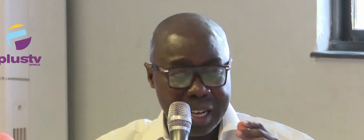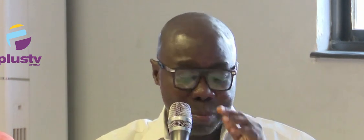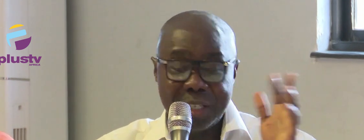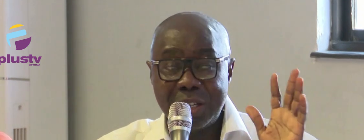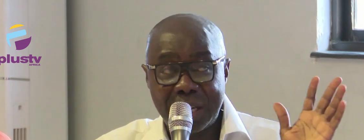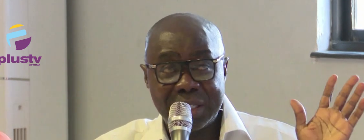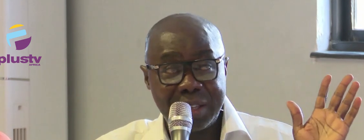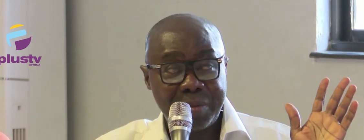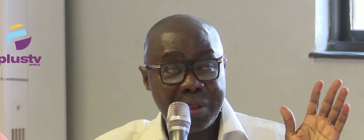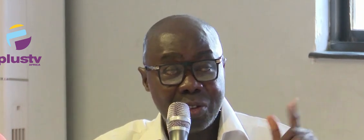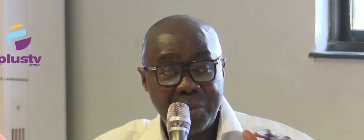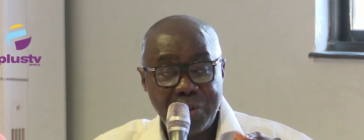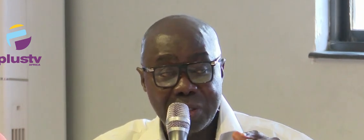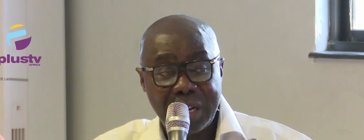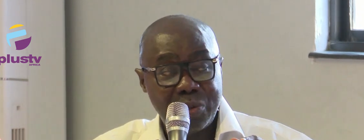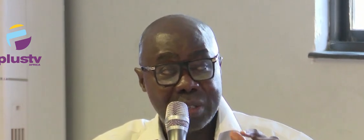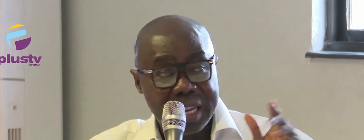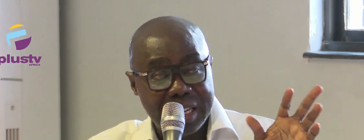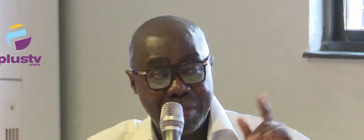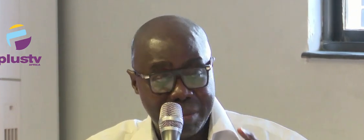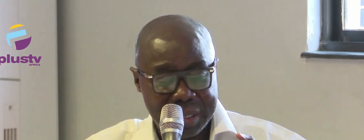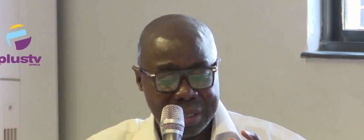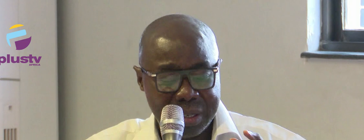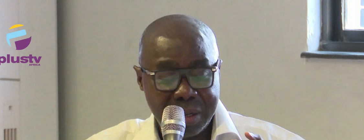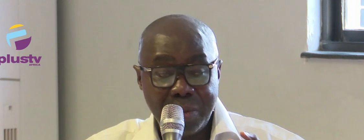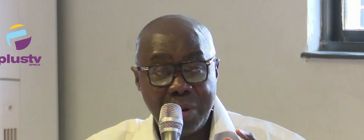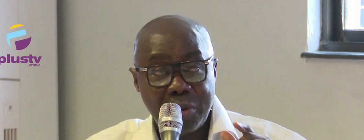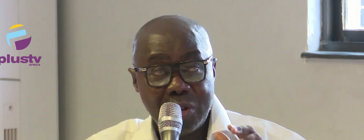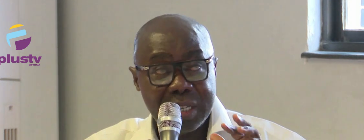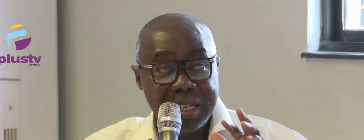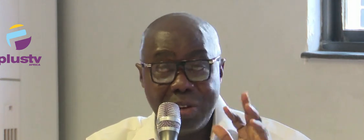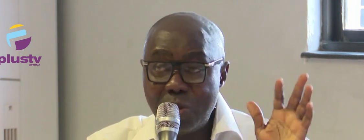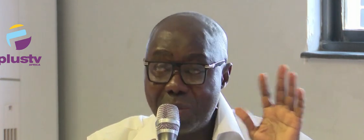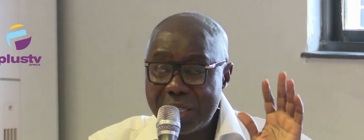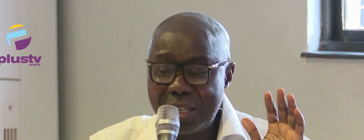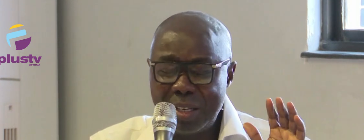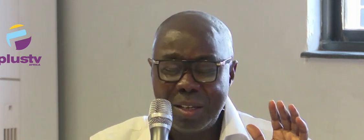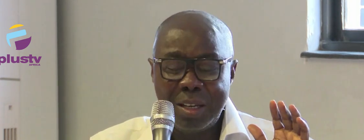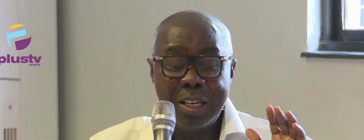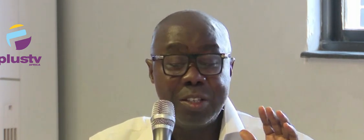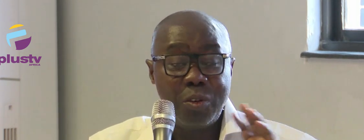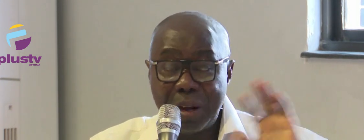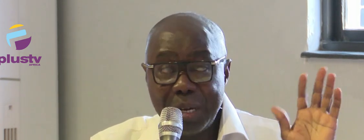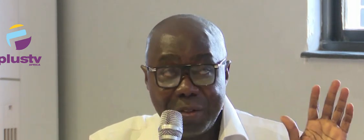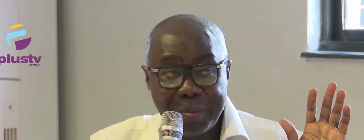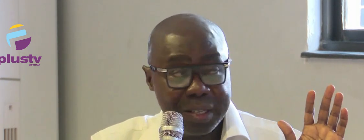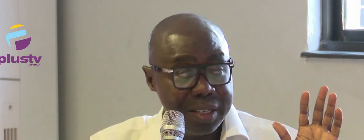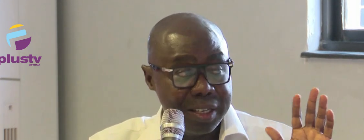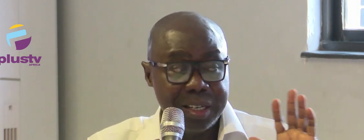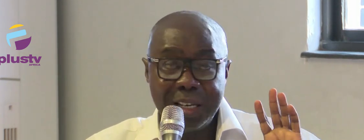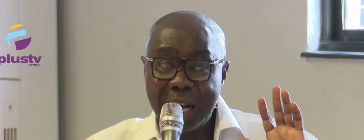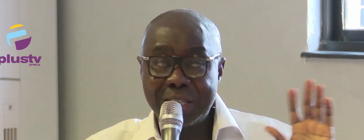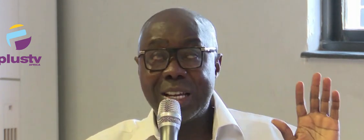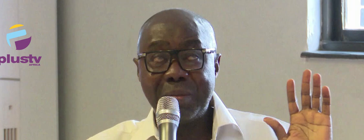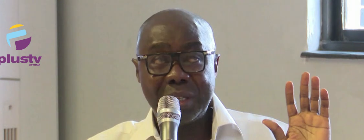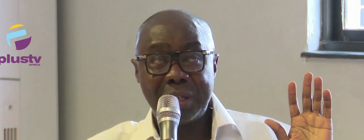calling India a special scientist. Somebody was trying to send a new message. But because he didn't know the person, didn't know the person,